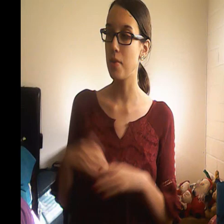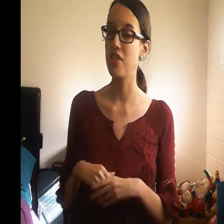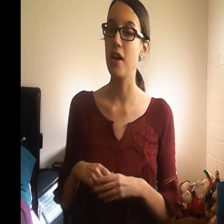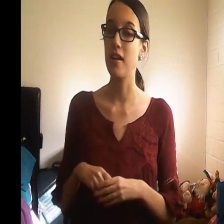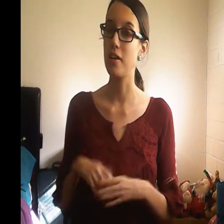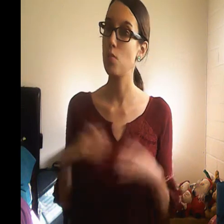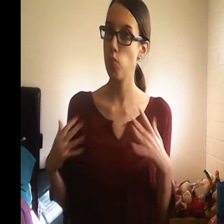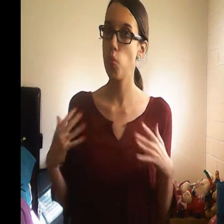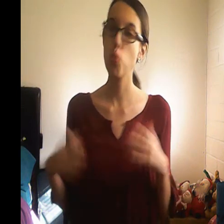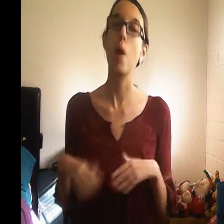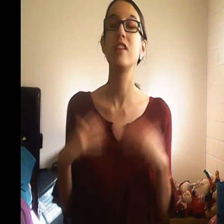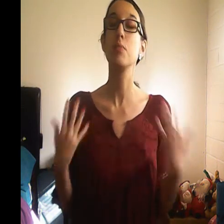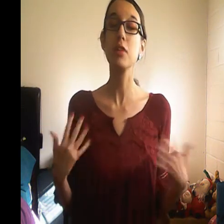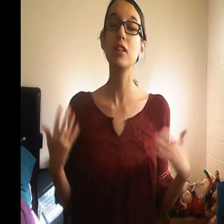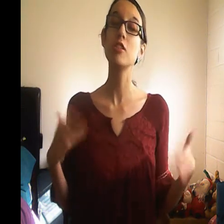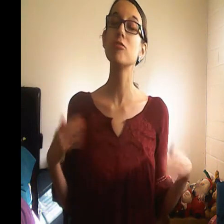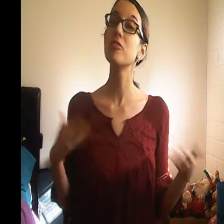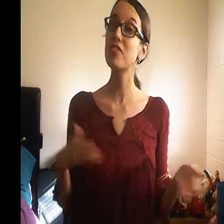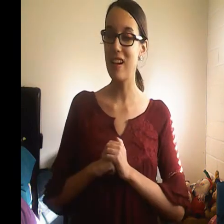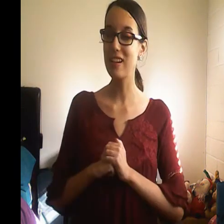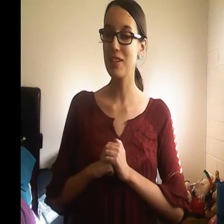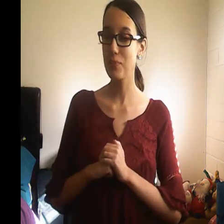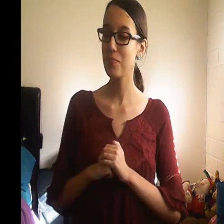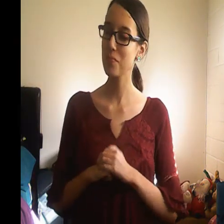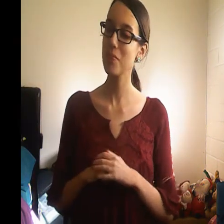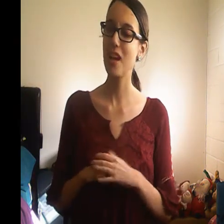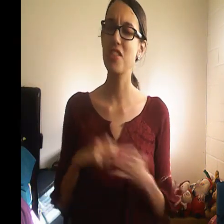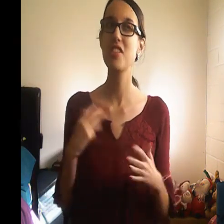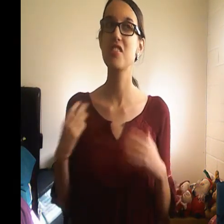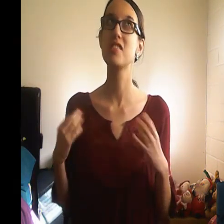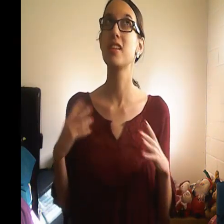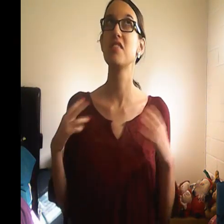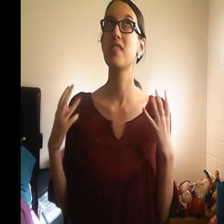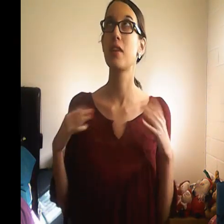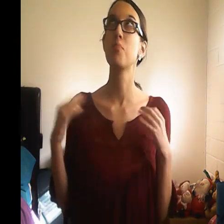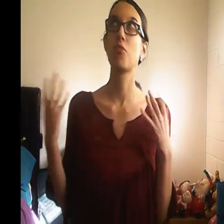i typically do ruban i think this is like the second priciest